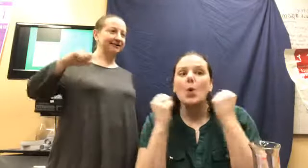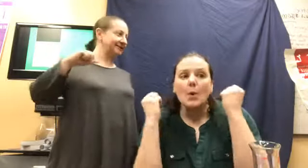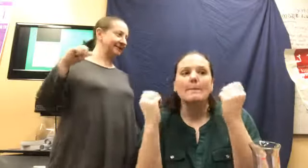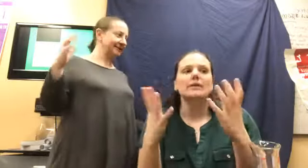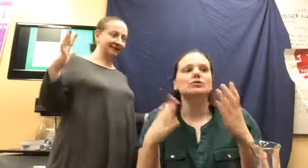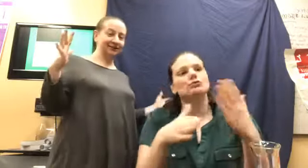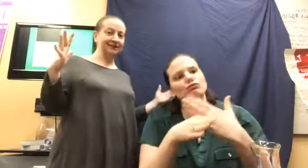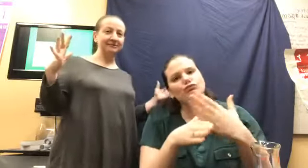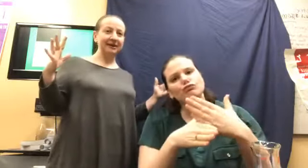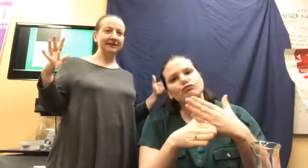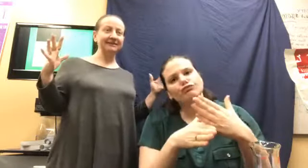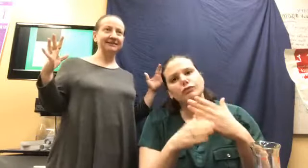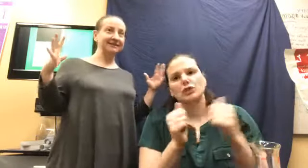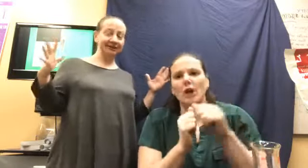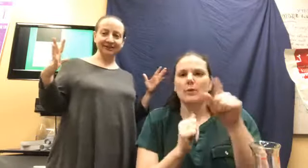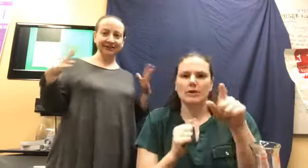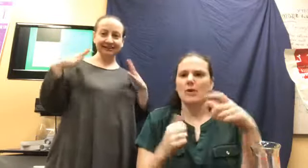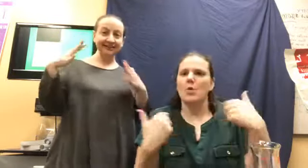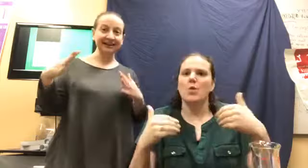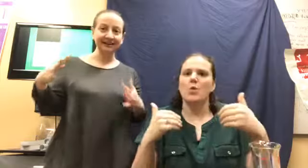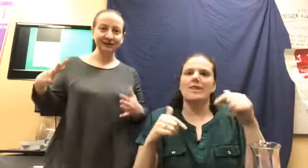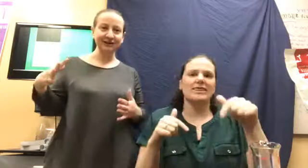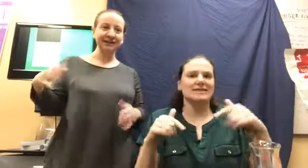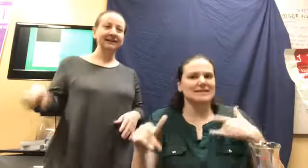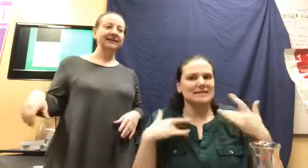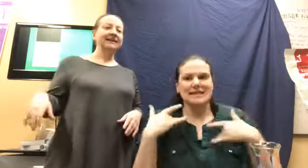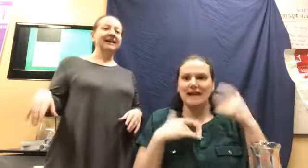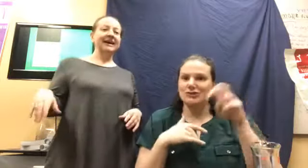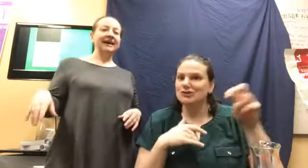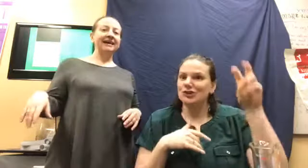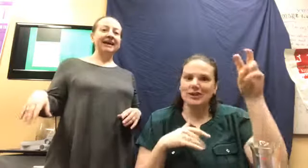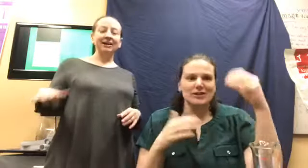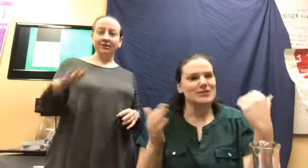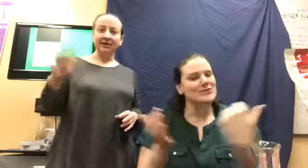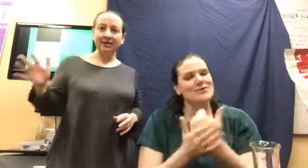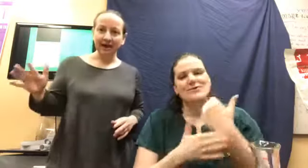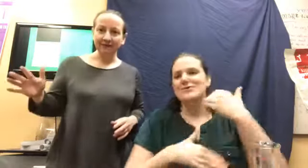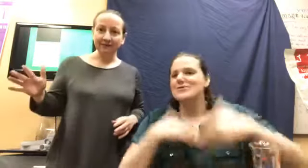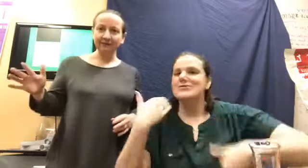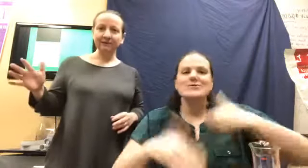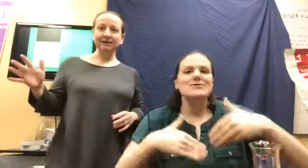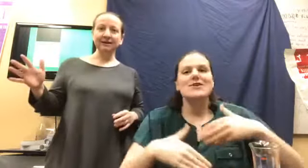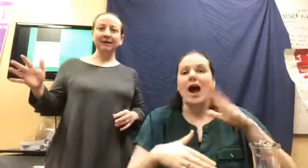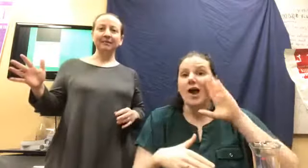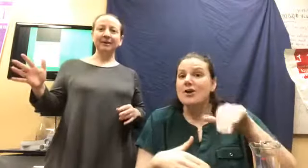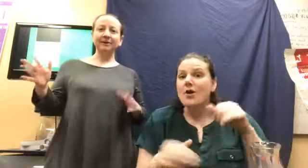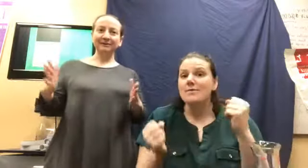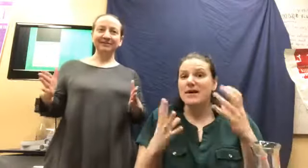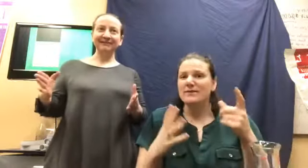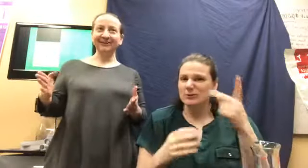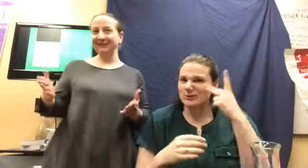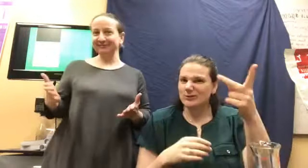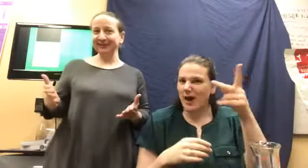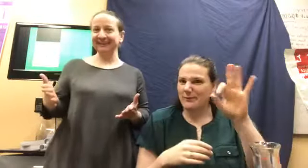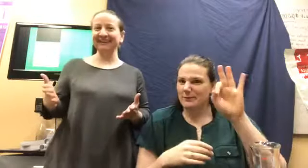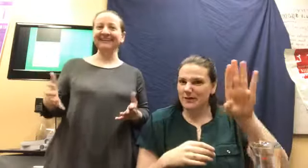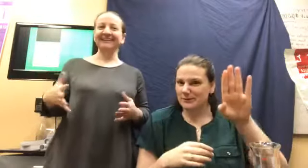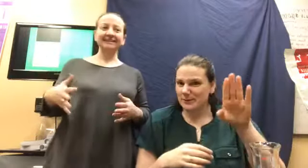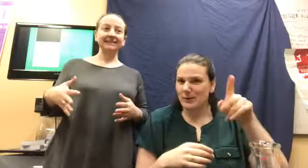it's just been such an exciting journey. And I know a lot of you saw my post on Facebook, which is